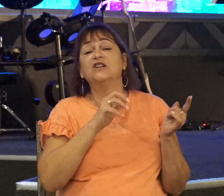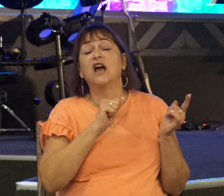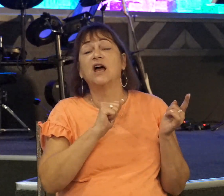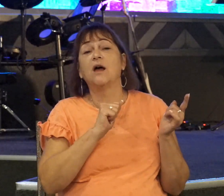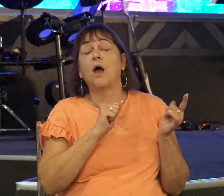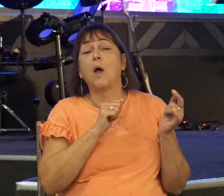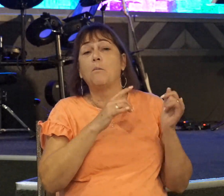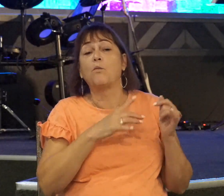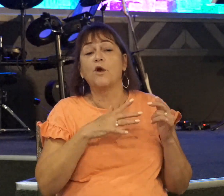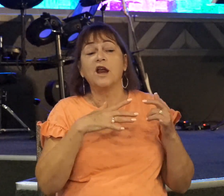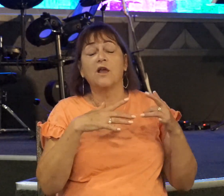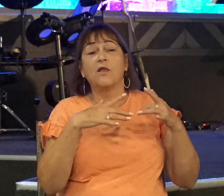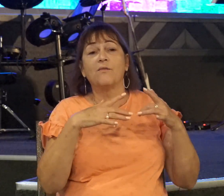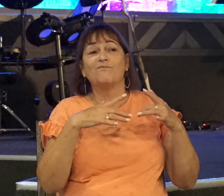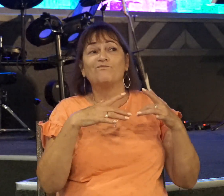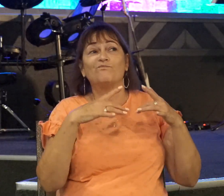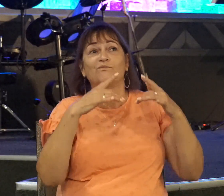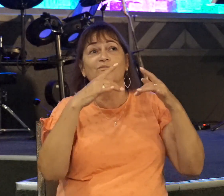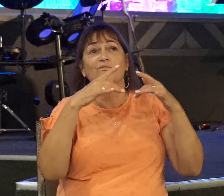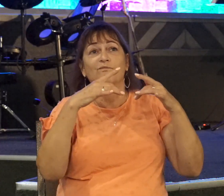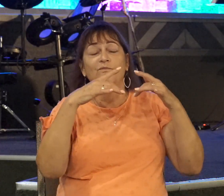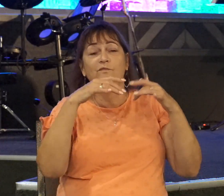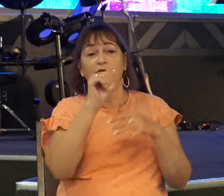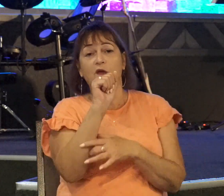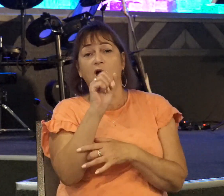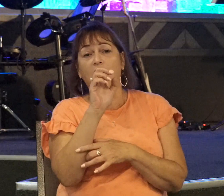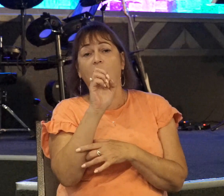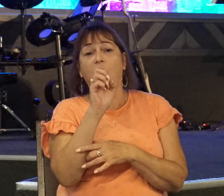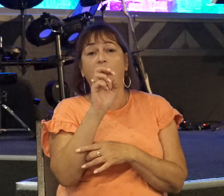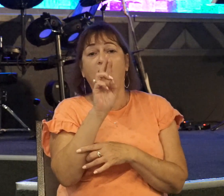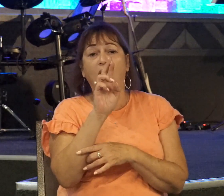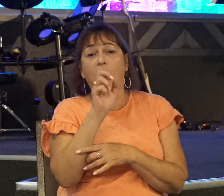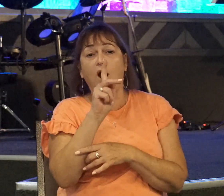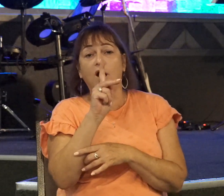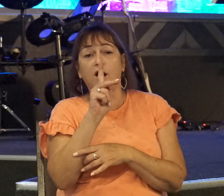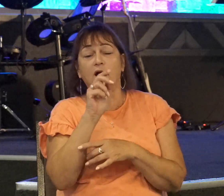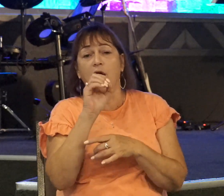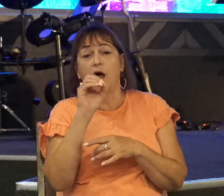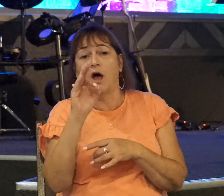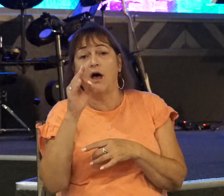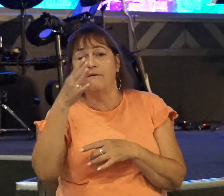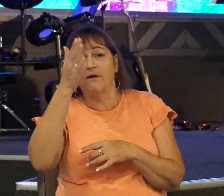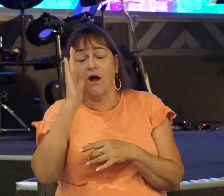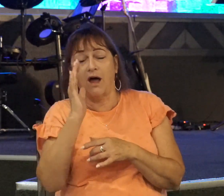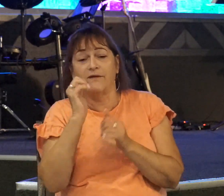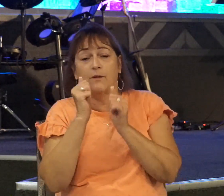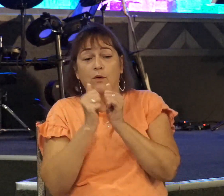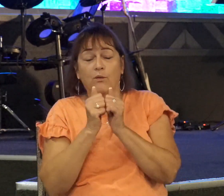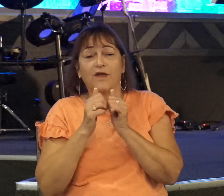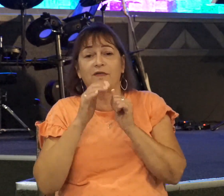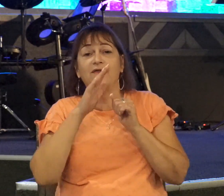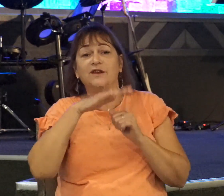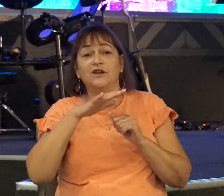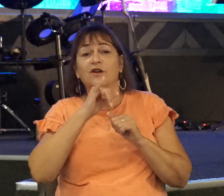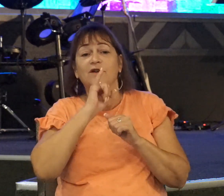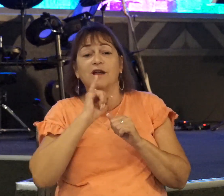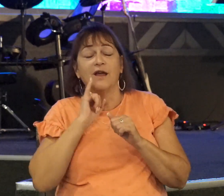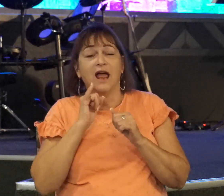For at that time, the ark of God was with the children of Israel. Now, it happened, while Saul